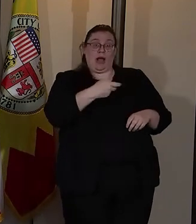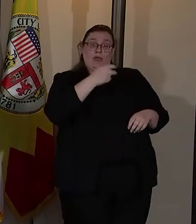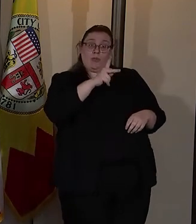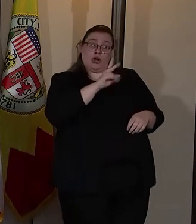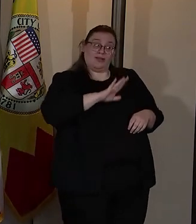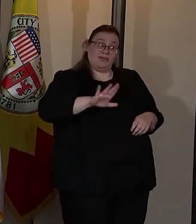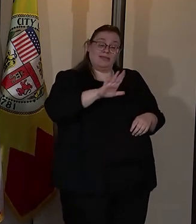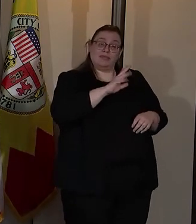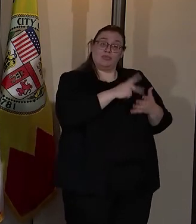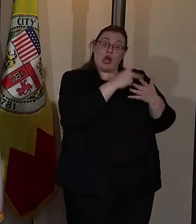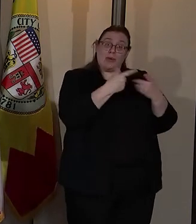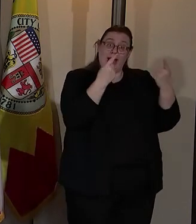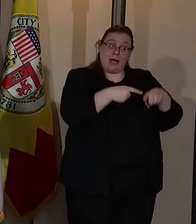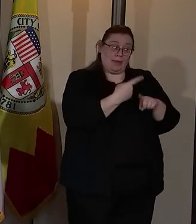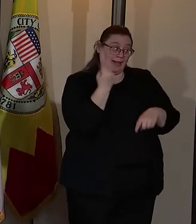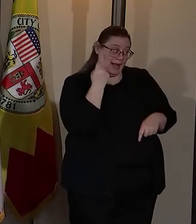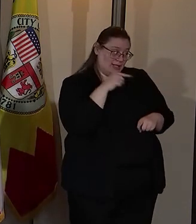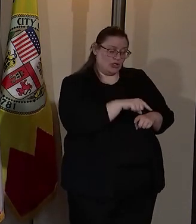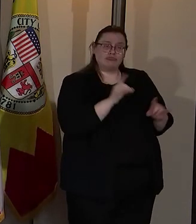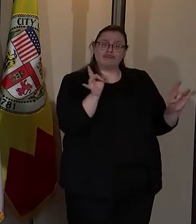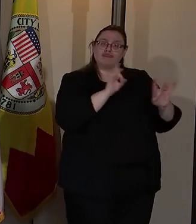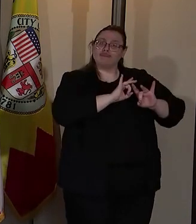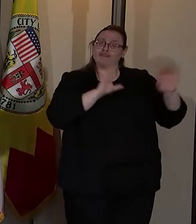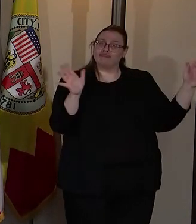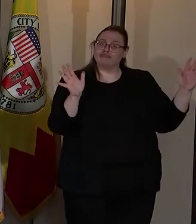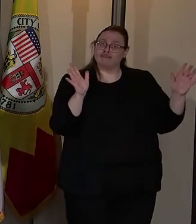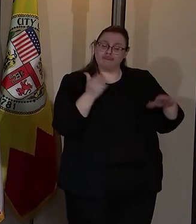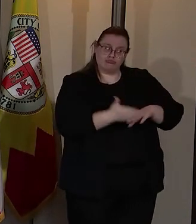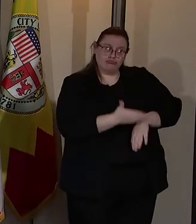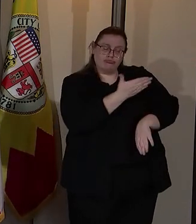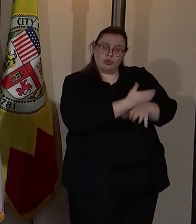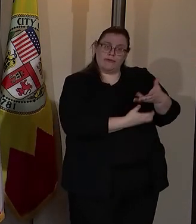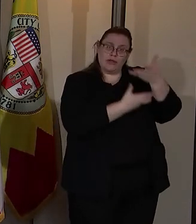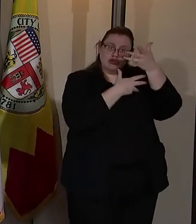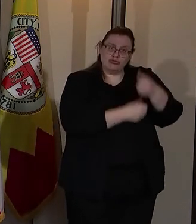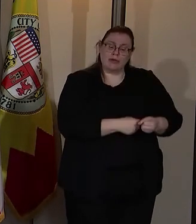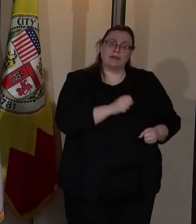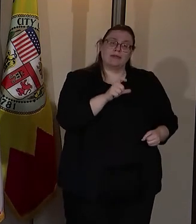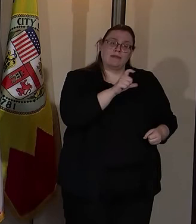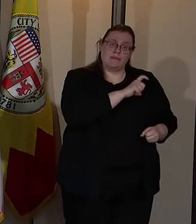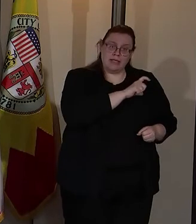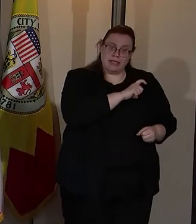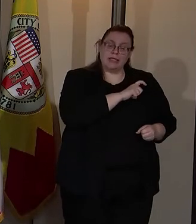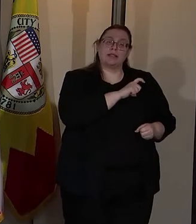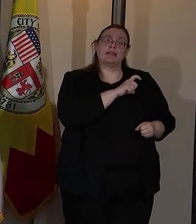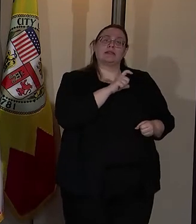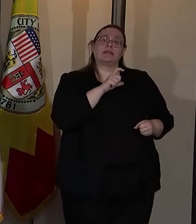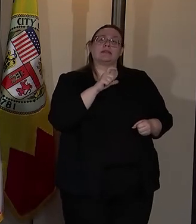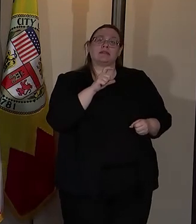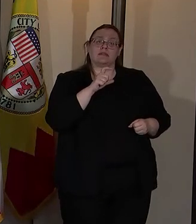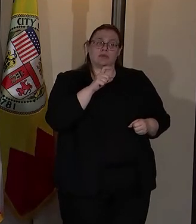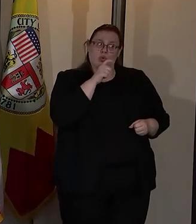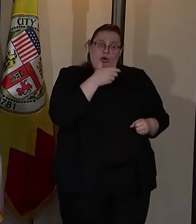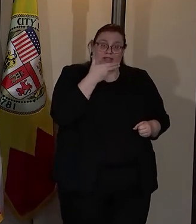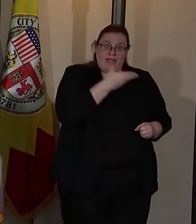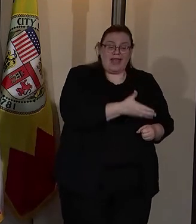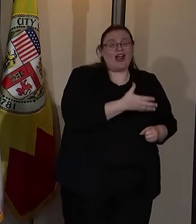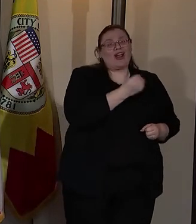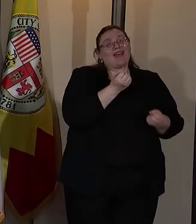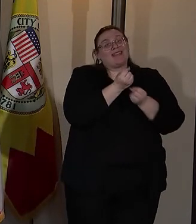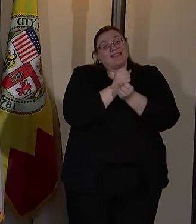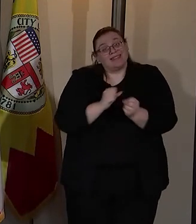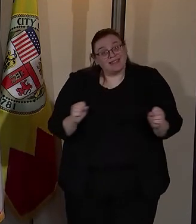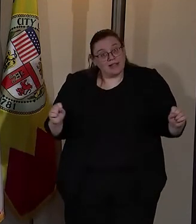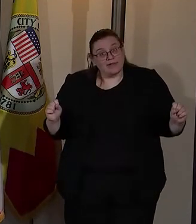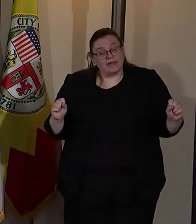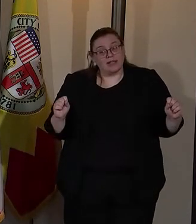programming that in the last year has improved the trust of the police officers that are there and the safety,